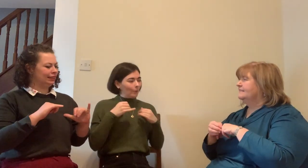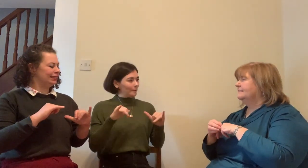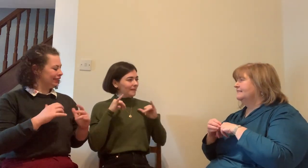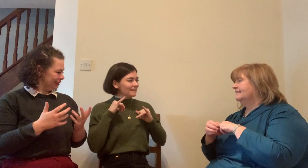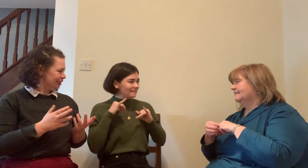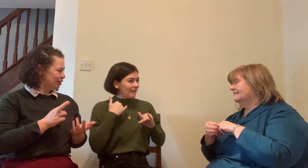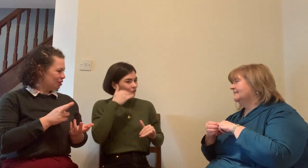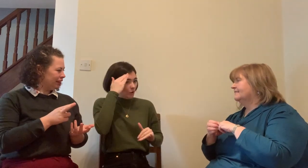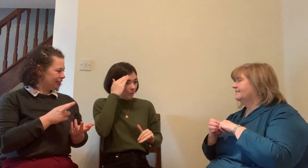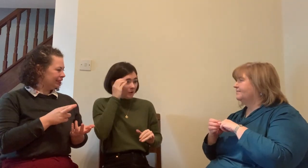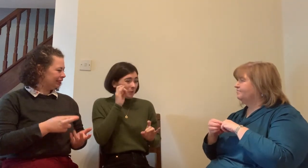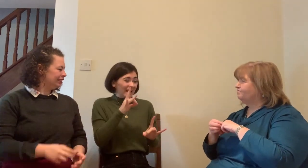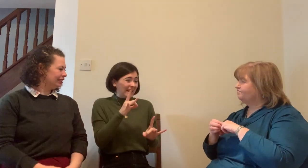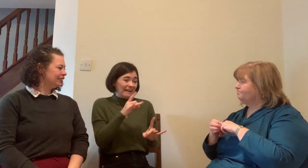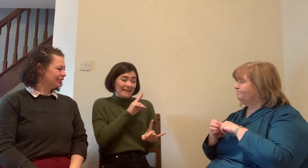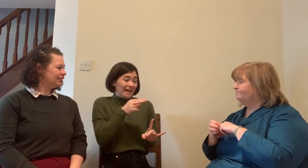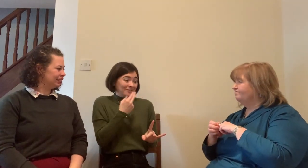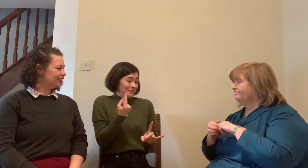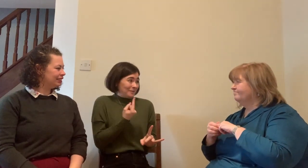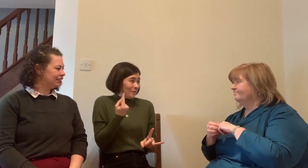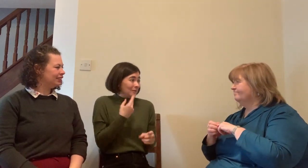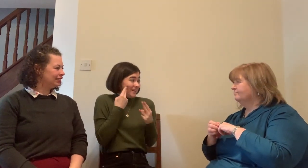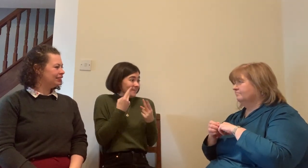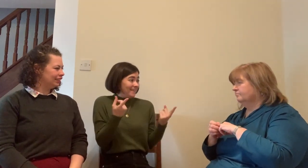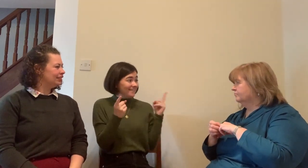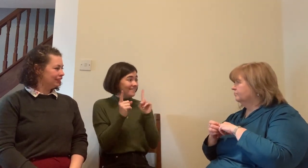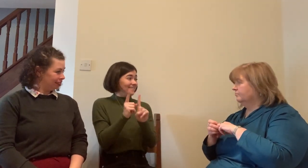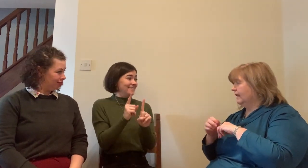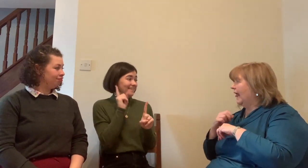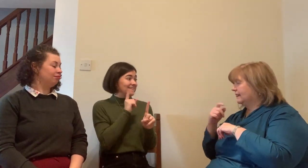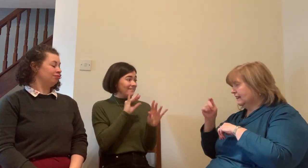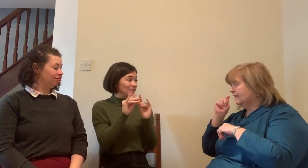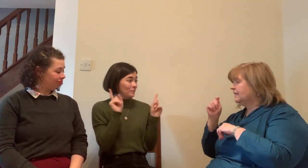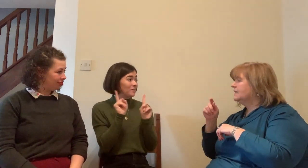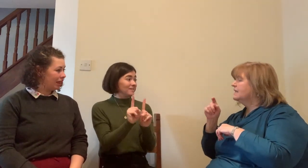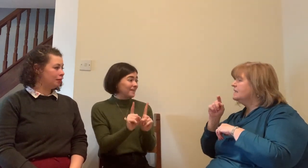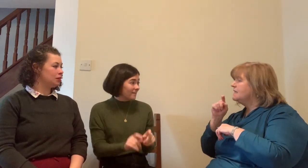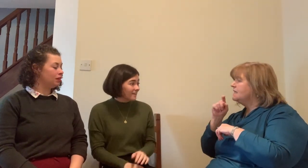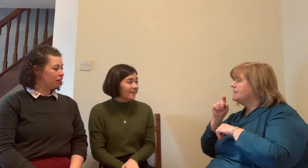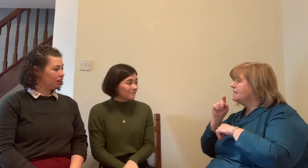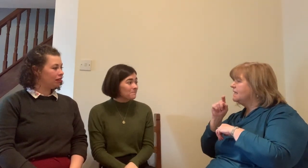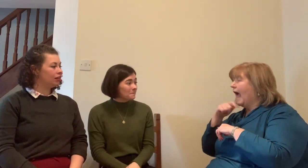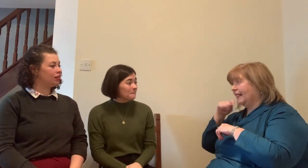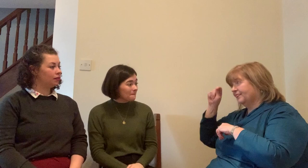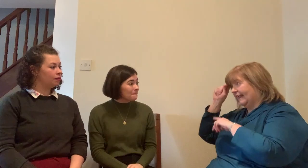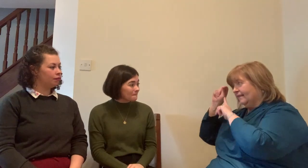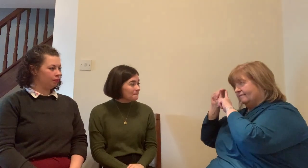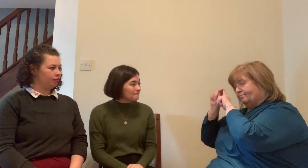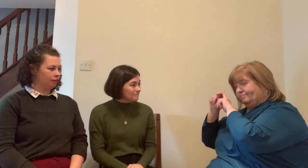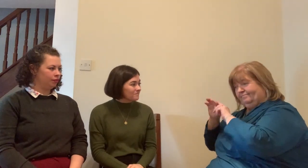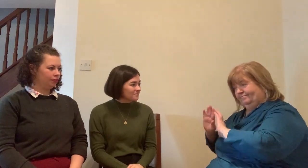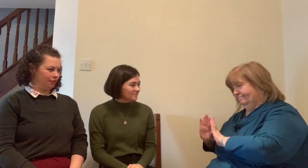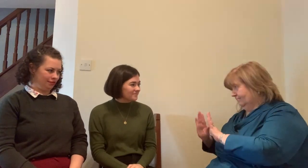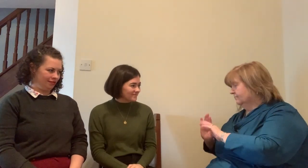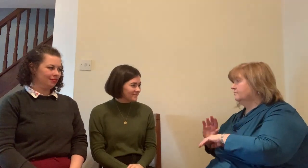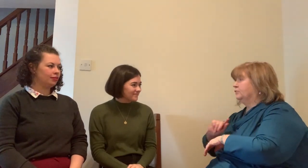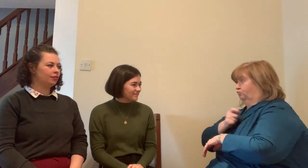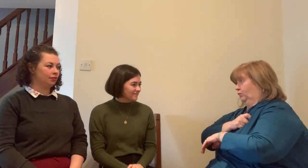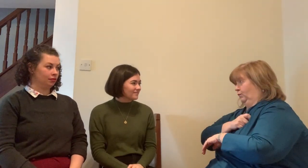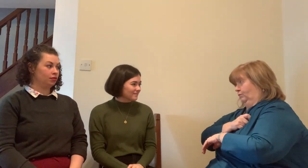aspect the learning from each other the working together absolutely and suppose managing and navigating between those two worlds is